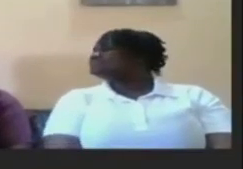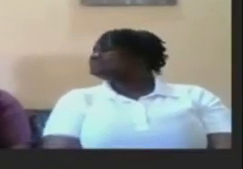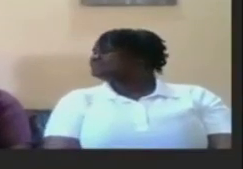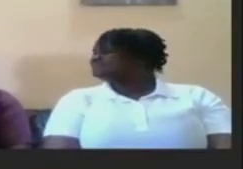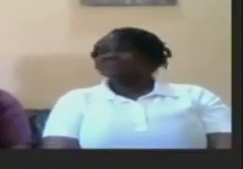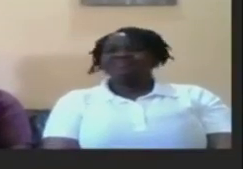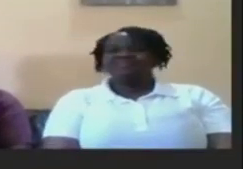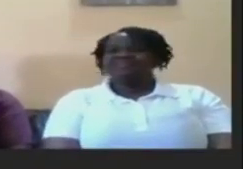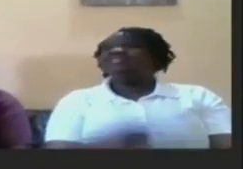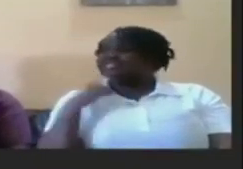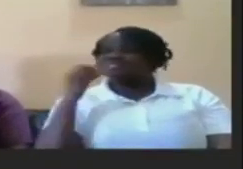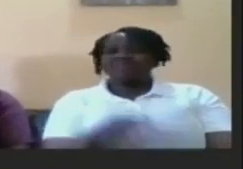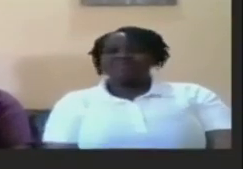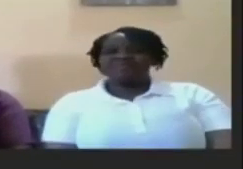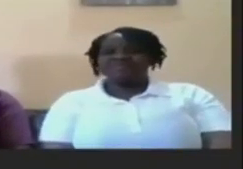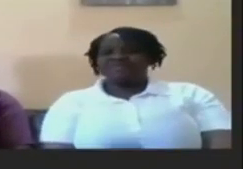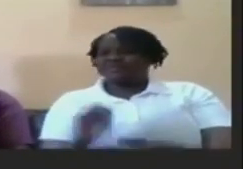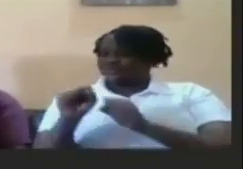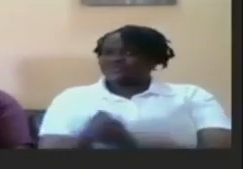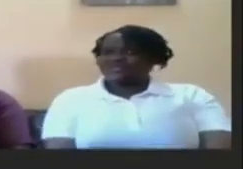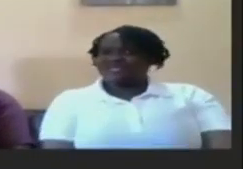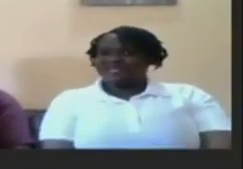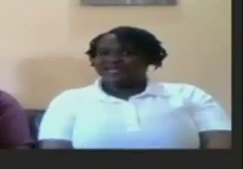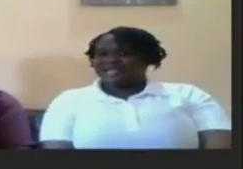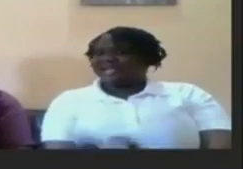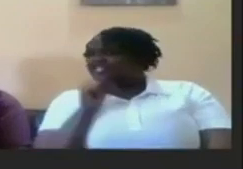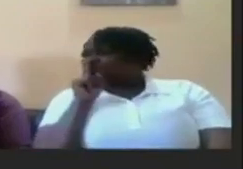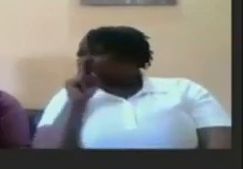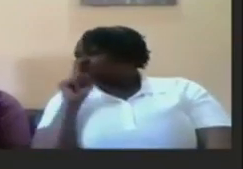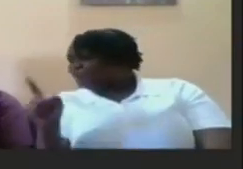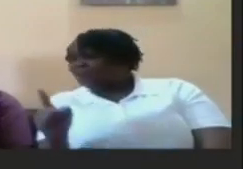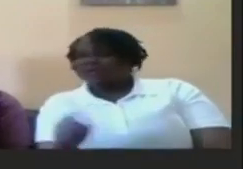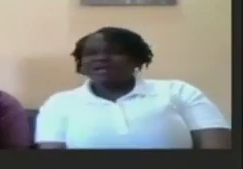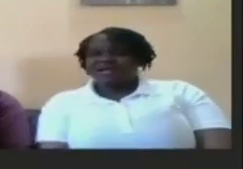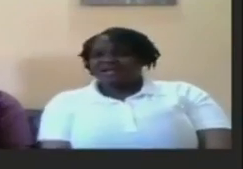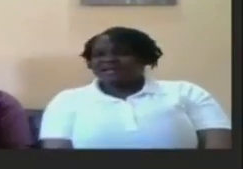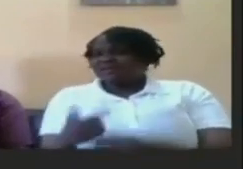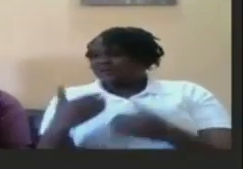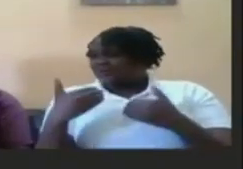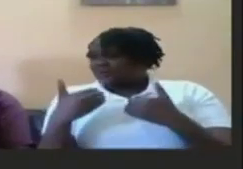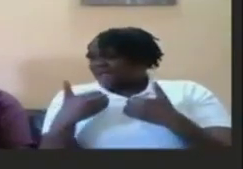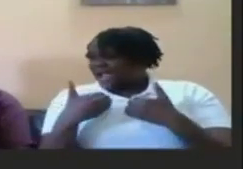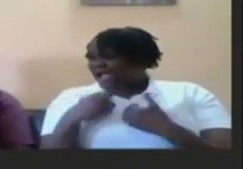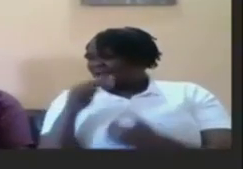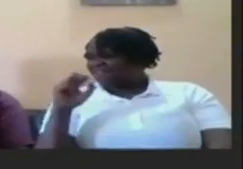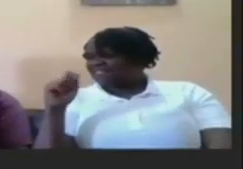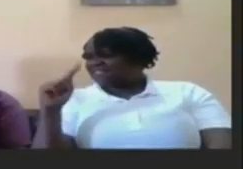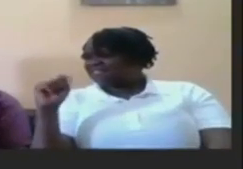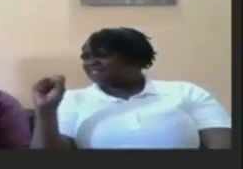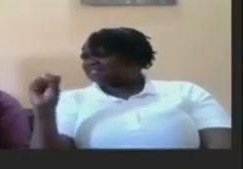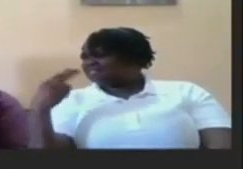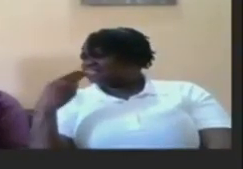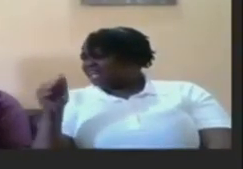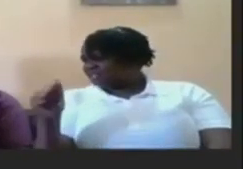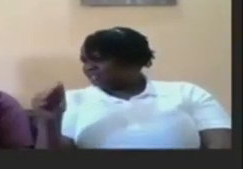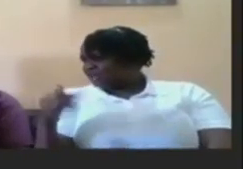so um i'm not too sure but i think um we have actually joining us um this morning to go through the